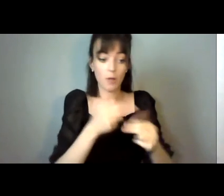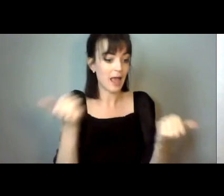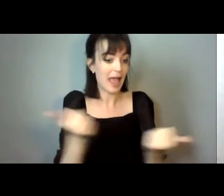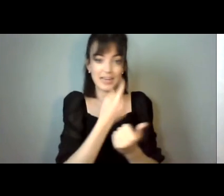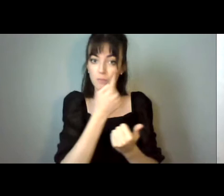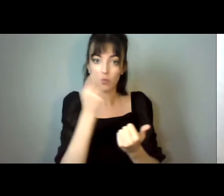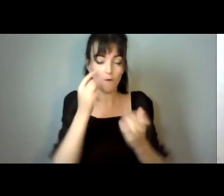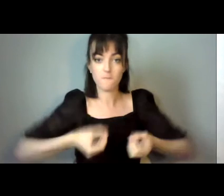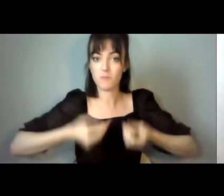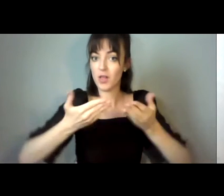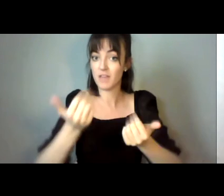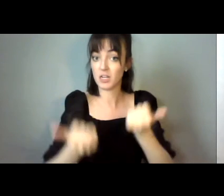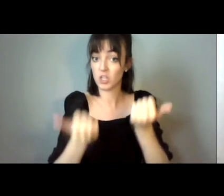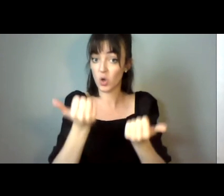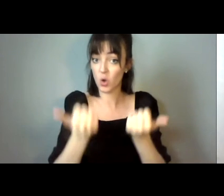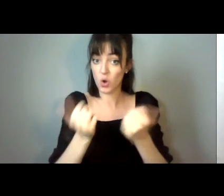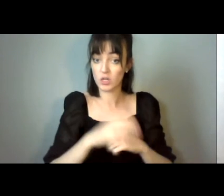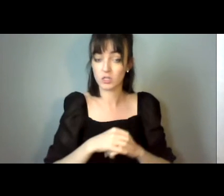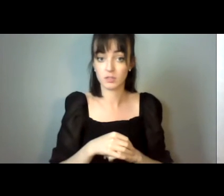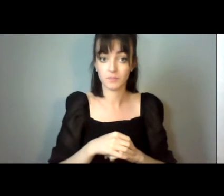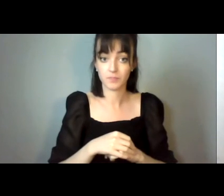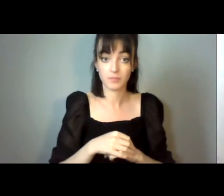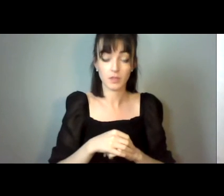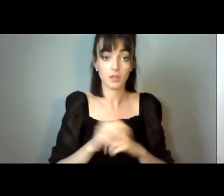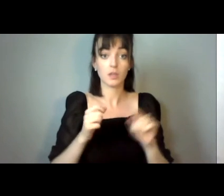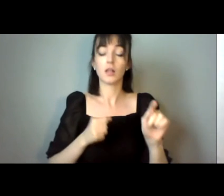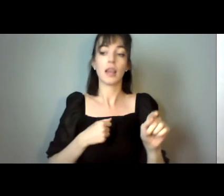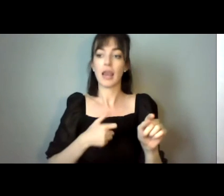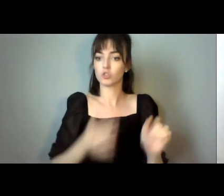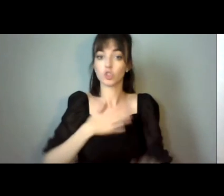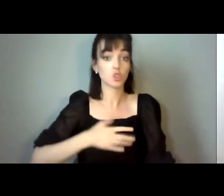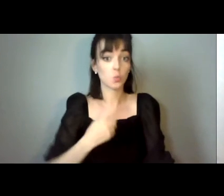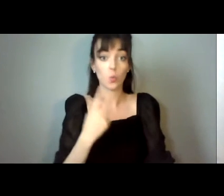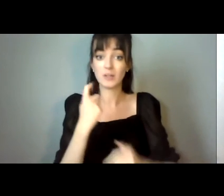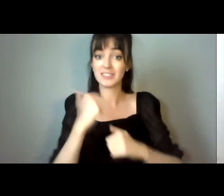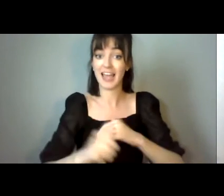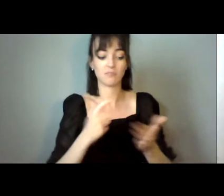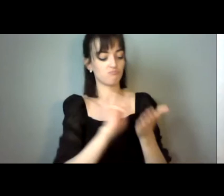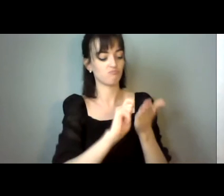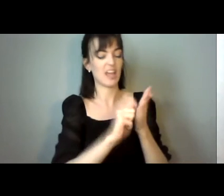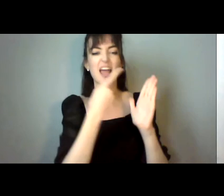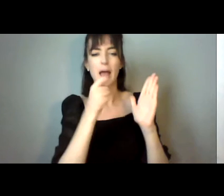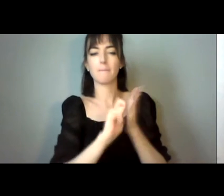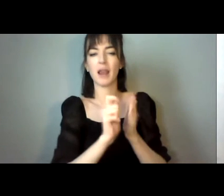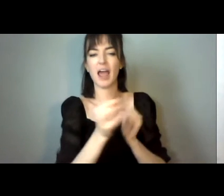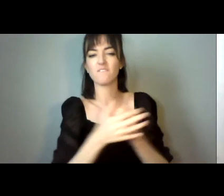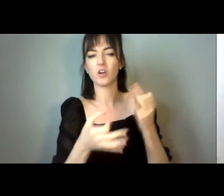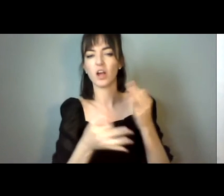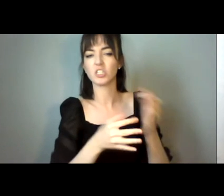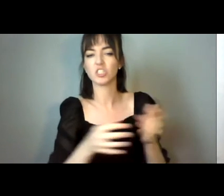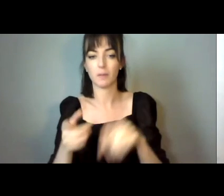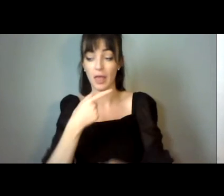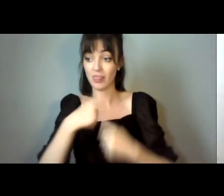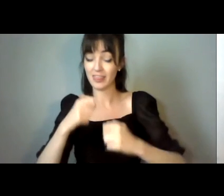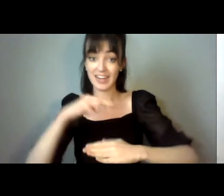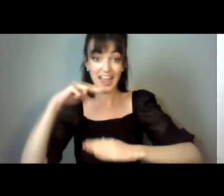literally a petition filed one day and an order putting them into guardianship the next, despite state